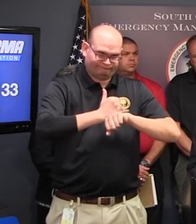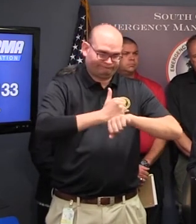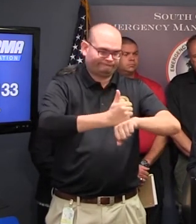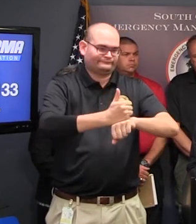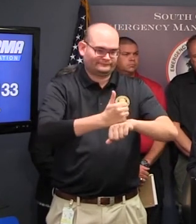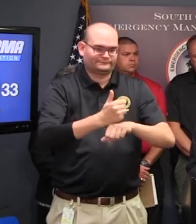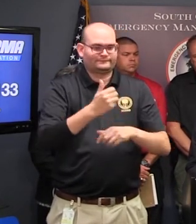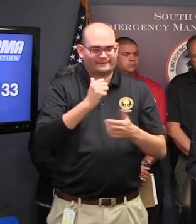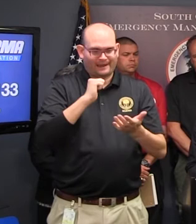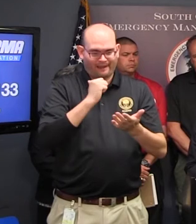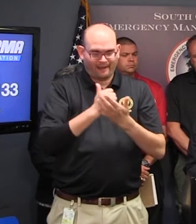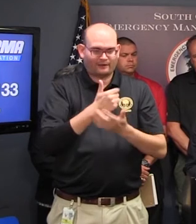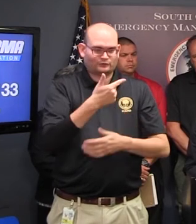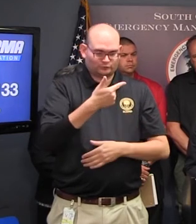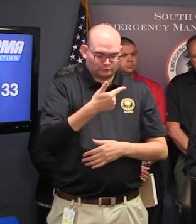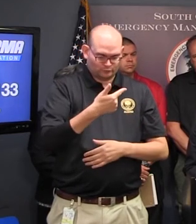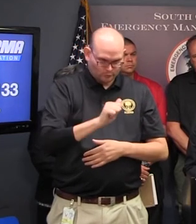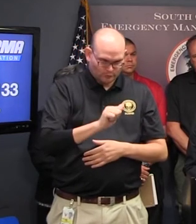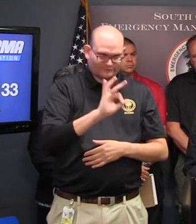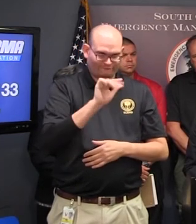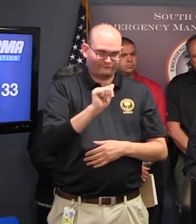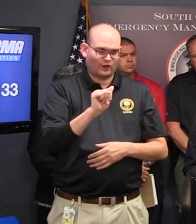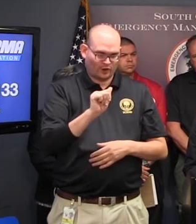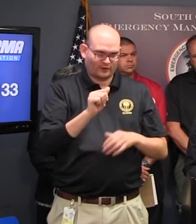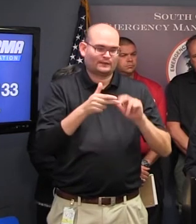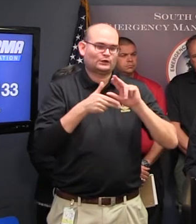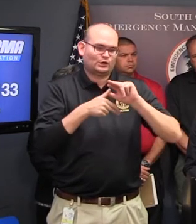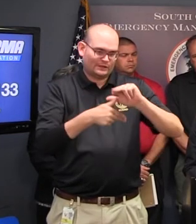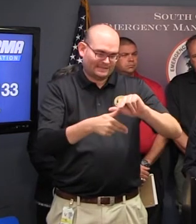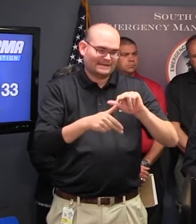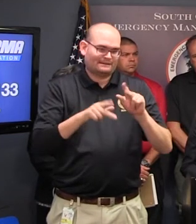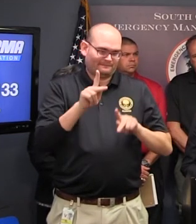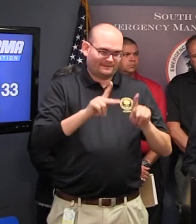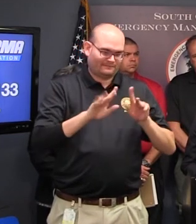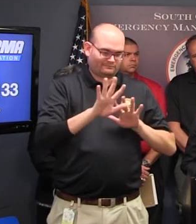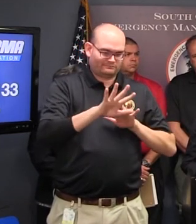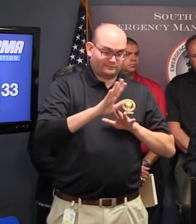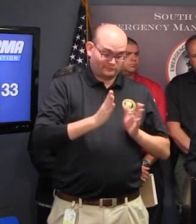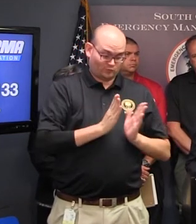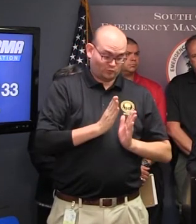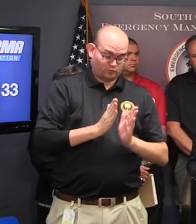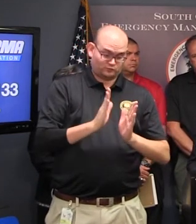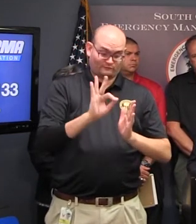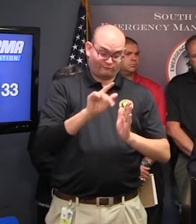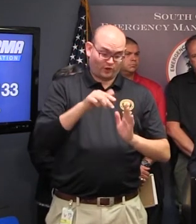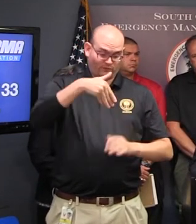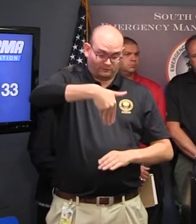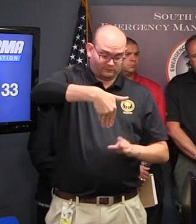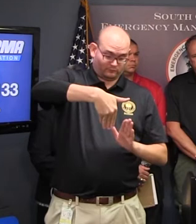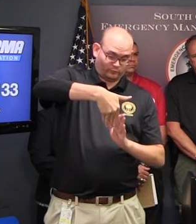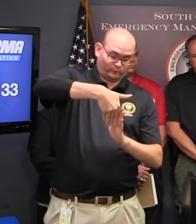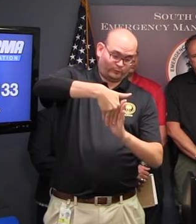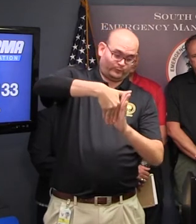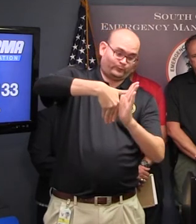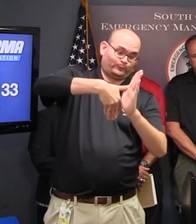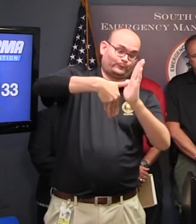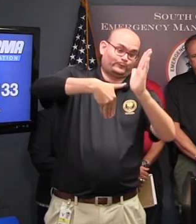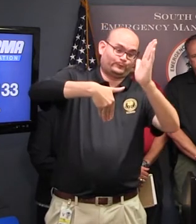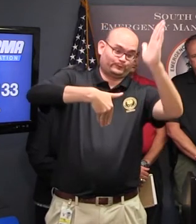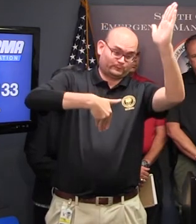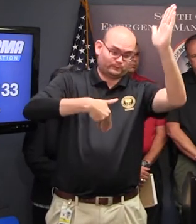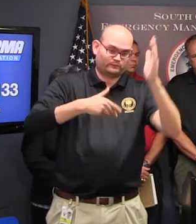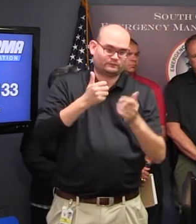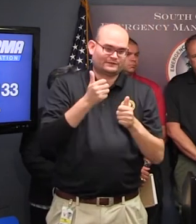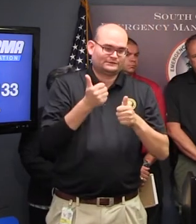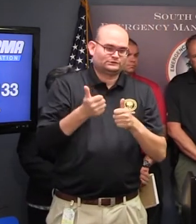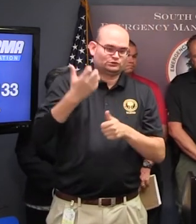this storm moves through and I ask for some to provide some more detail on this governor invite Chief Jones the state fire marshal to